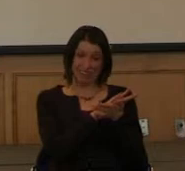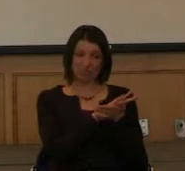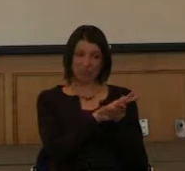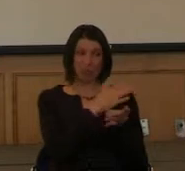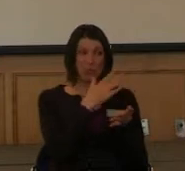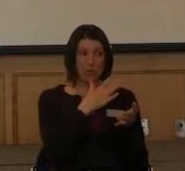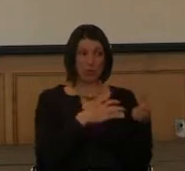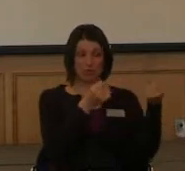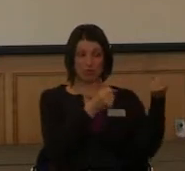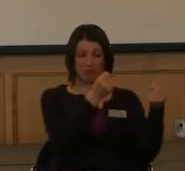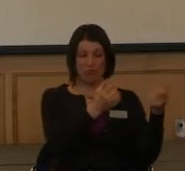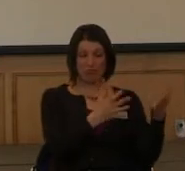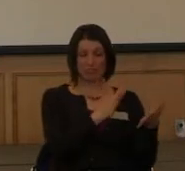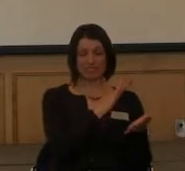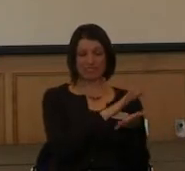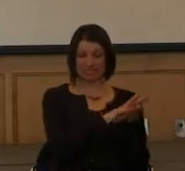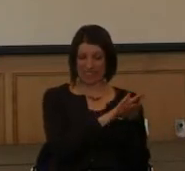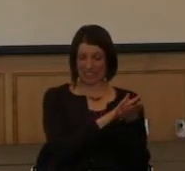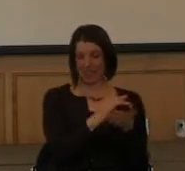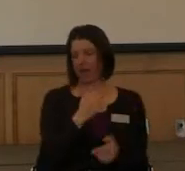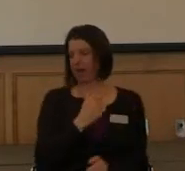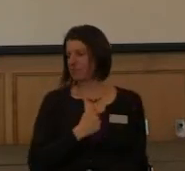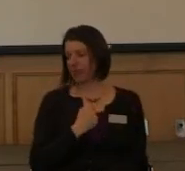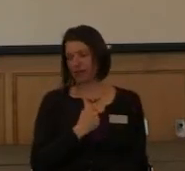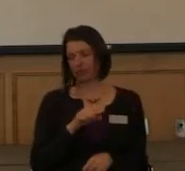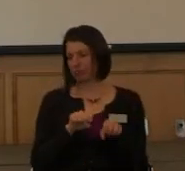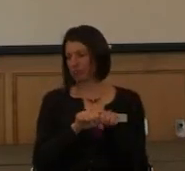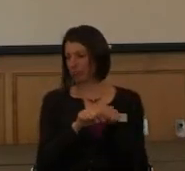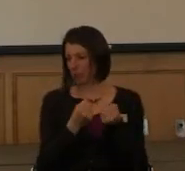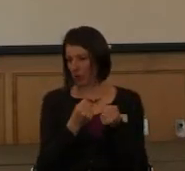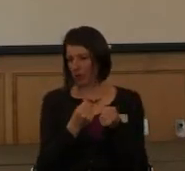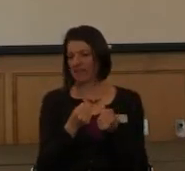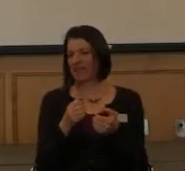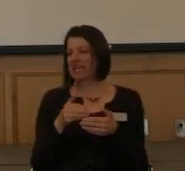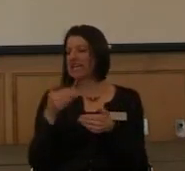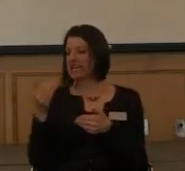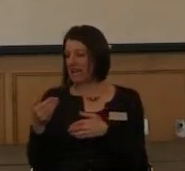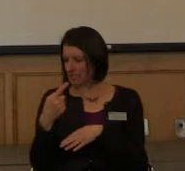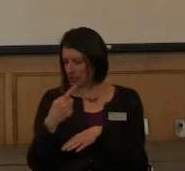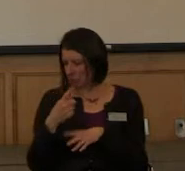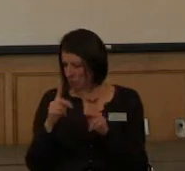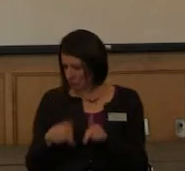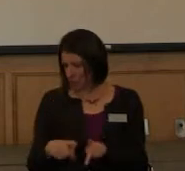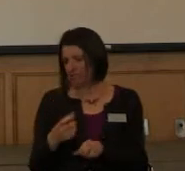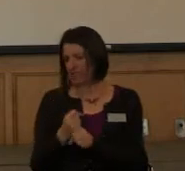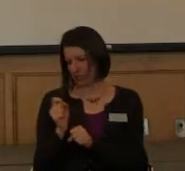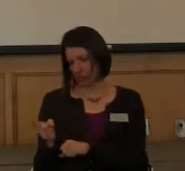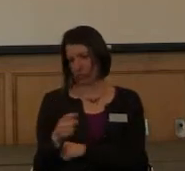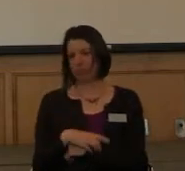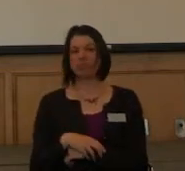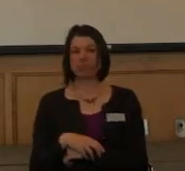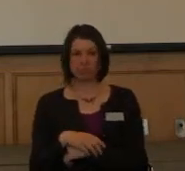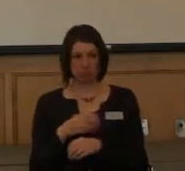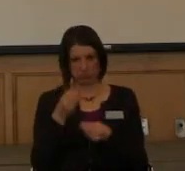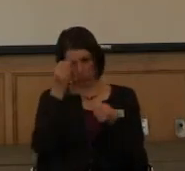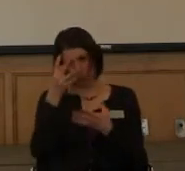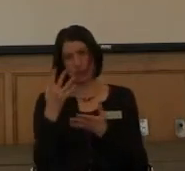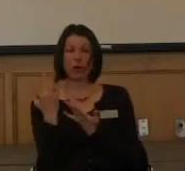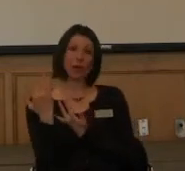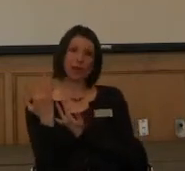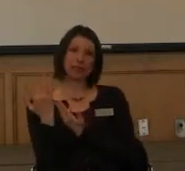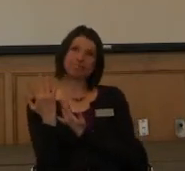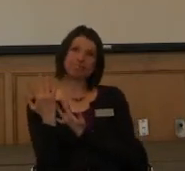You know, she stopped and said, hey, I'm broken. The next guy will get you. Okay, that's cool. I got to wait a little bit longer.